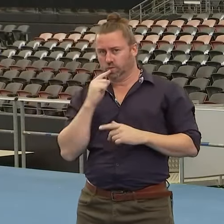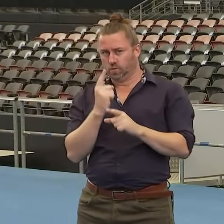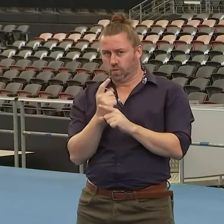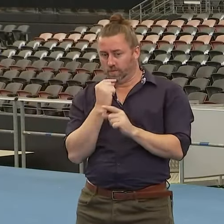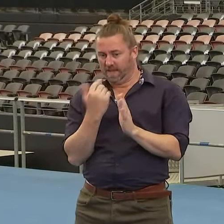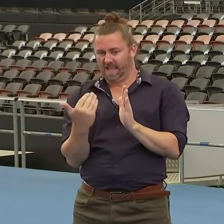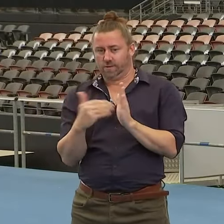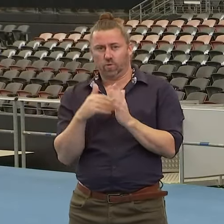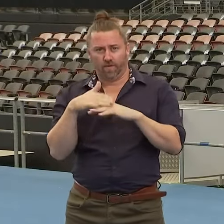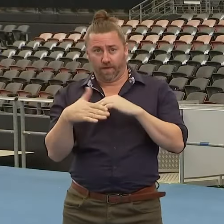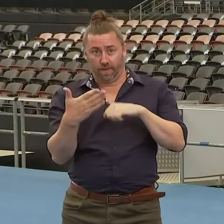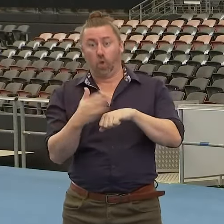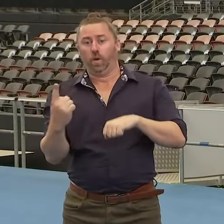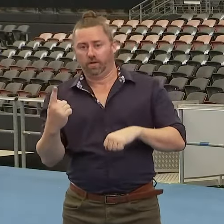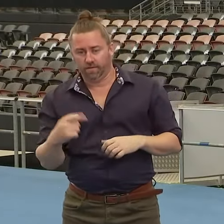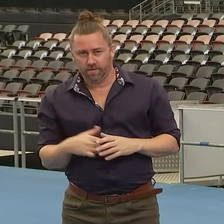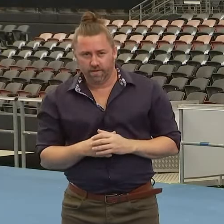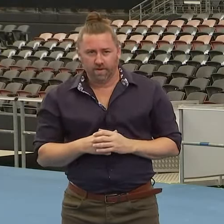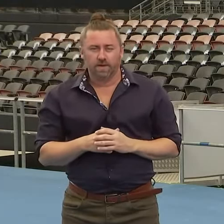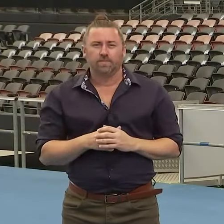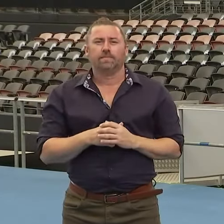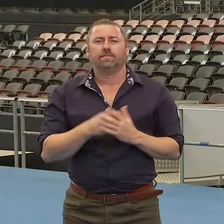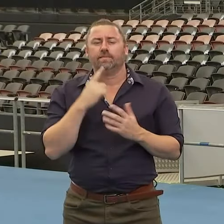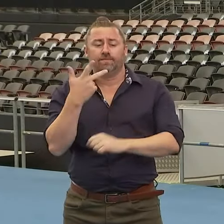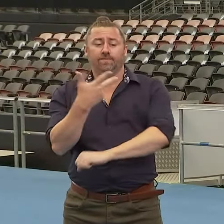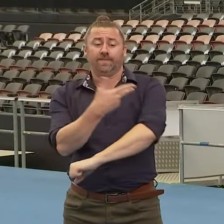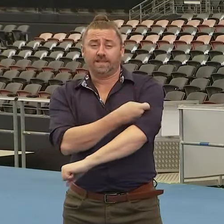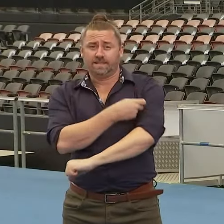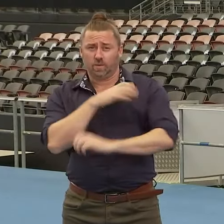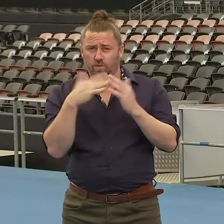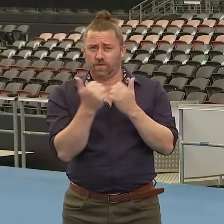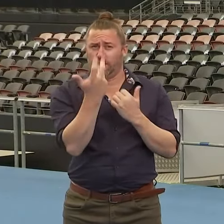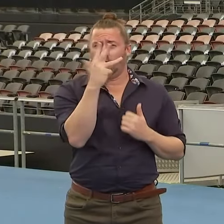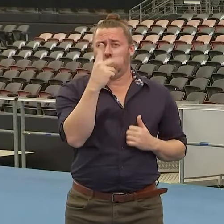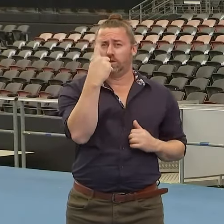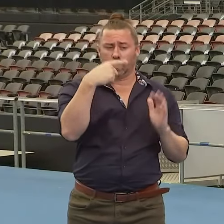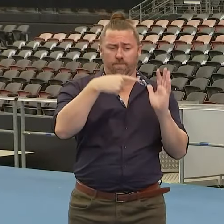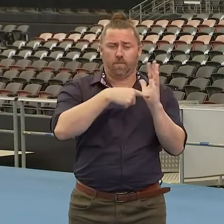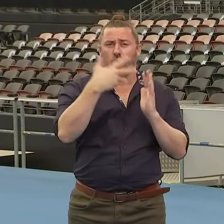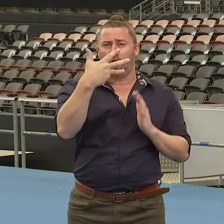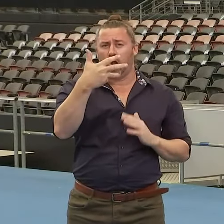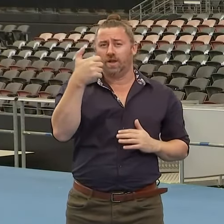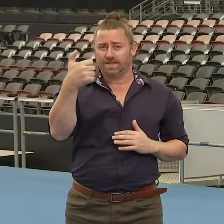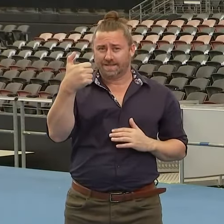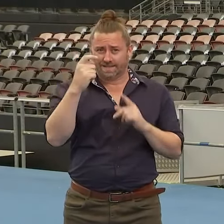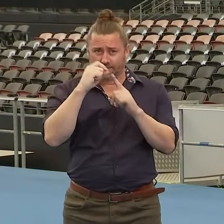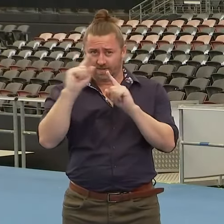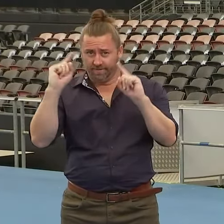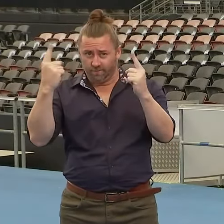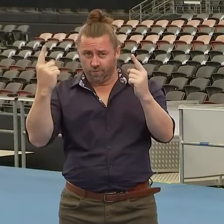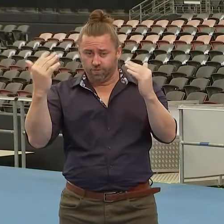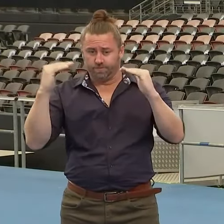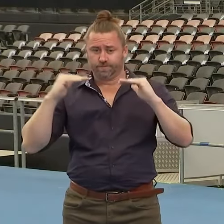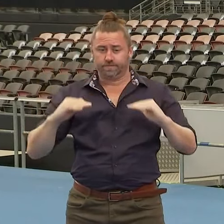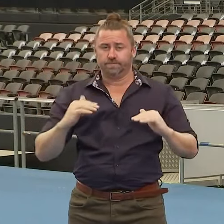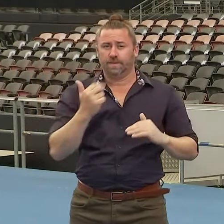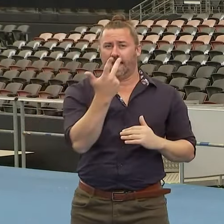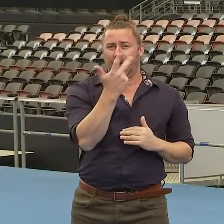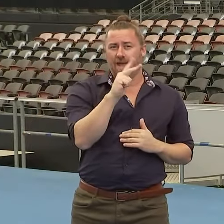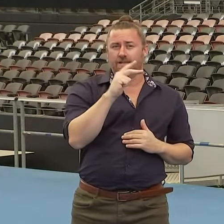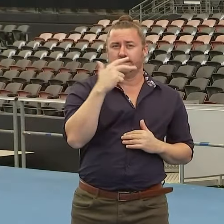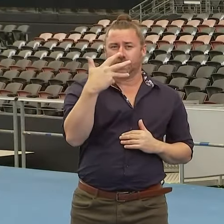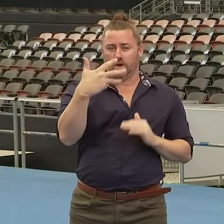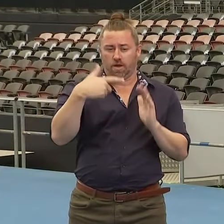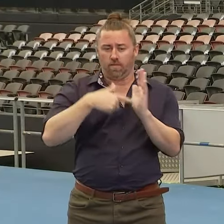more about that as well. And our vaccine coverage is 91.96 per cent first dose and 89.49